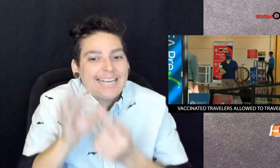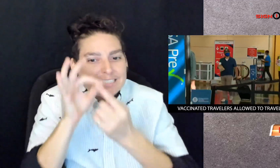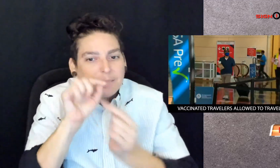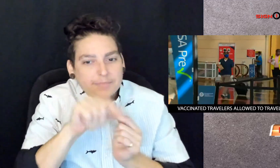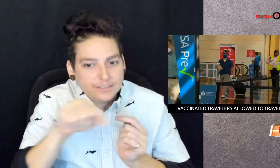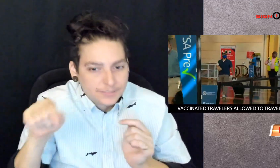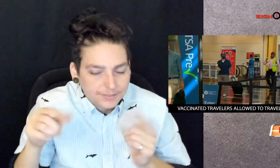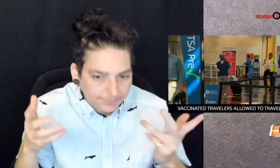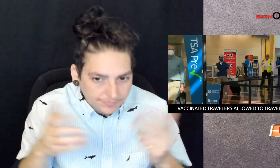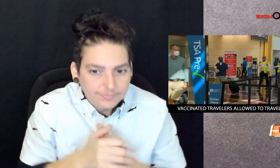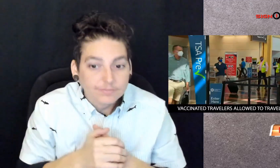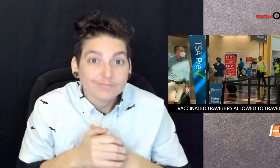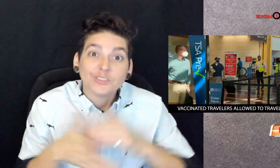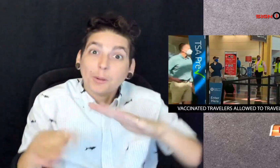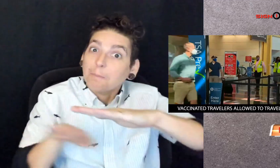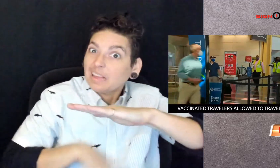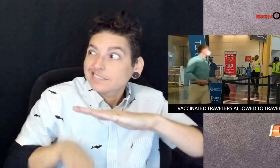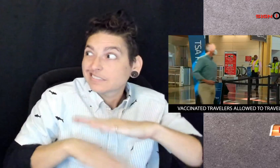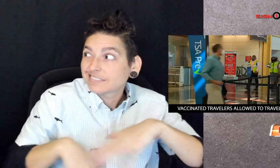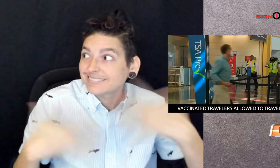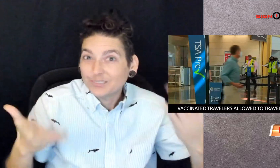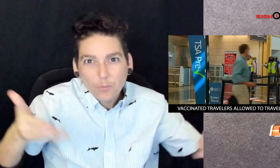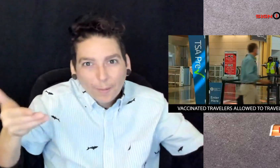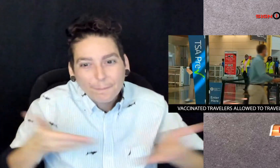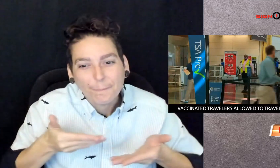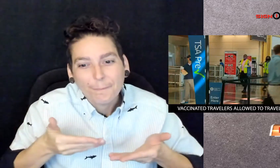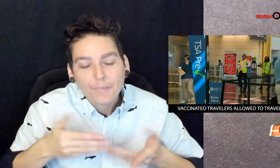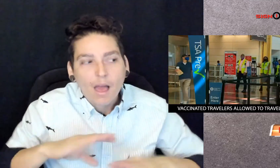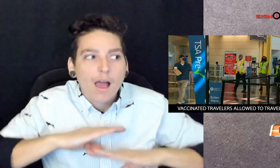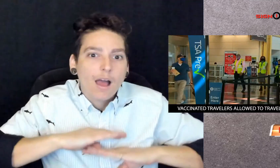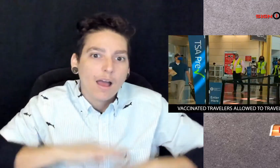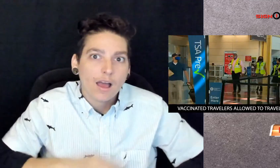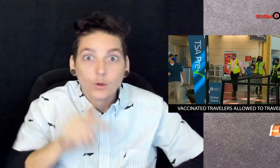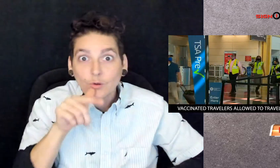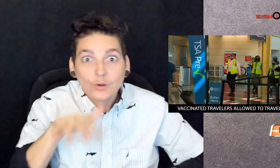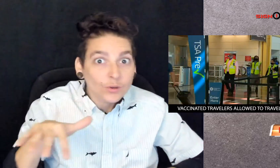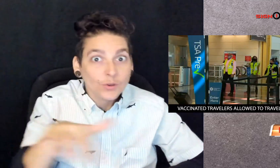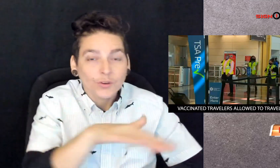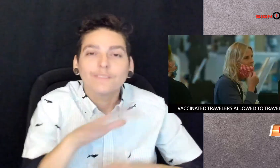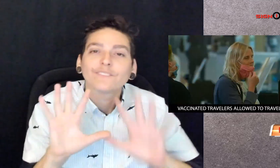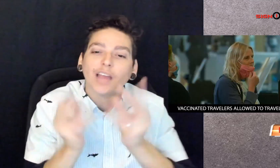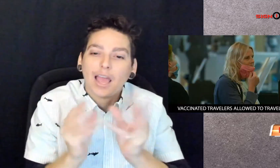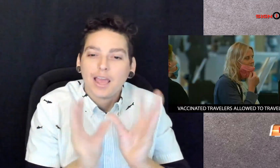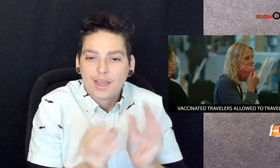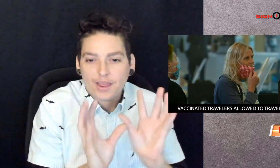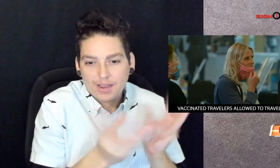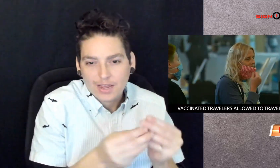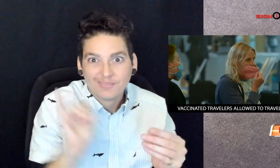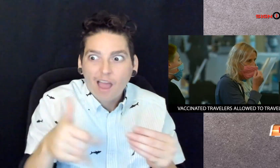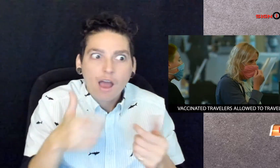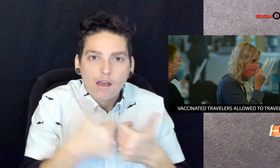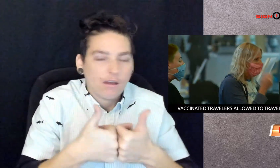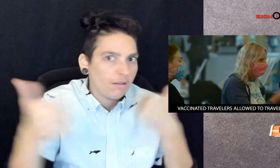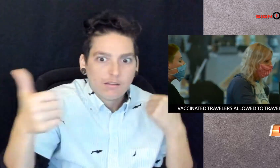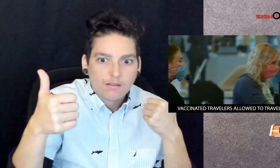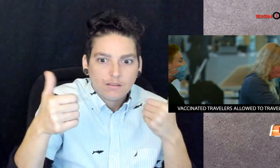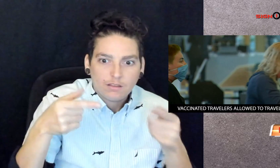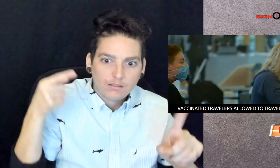with some exceptions. It's a welcome relief for families separated by the